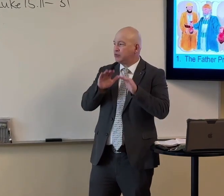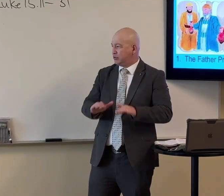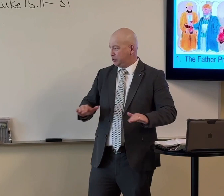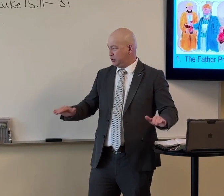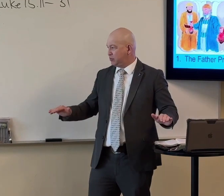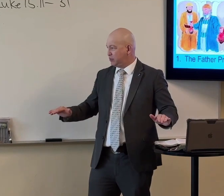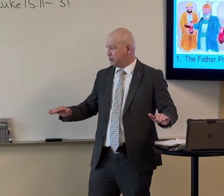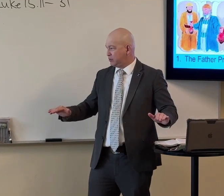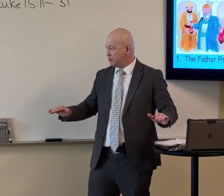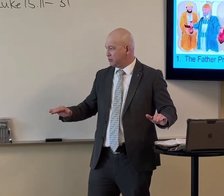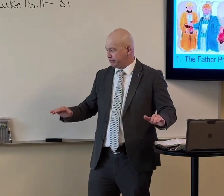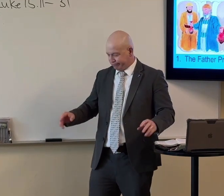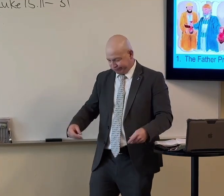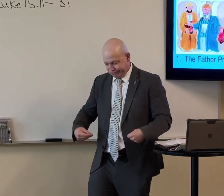and give to his children.